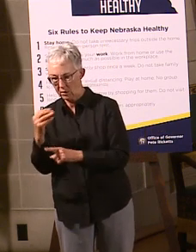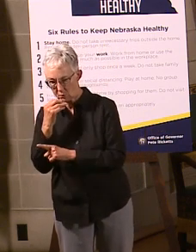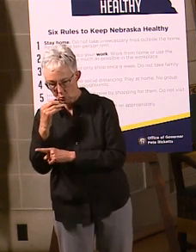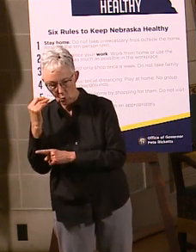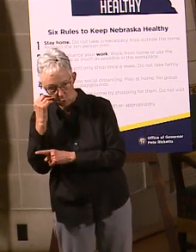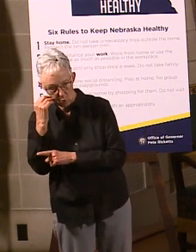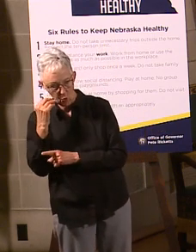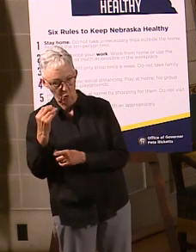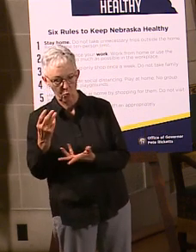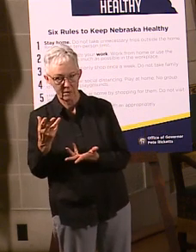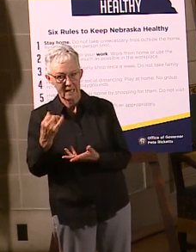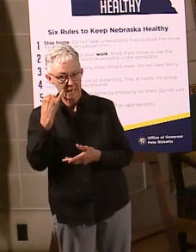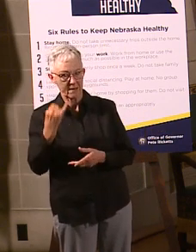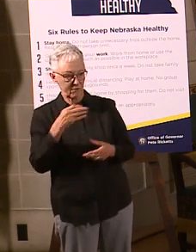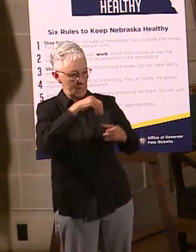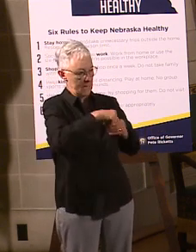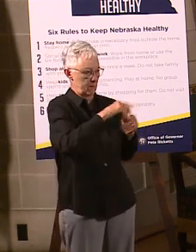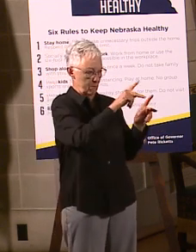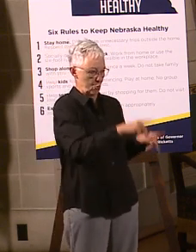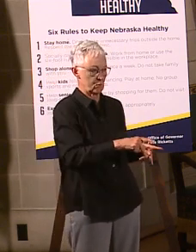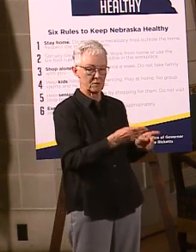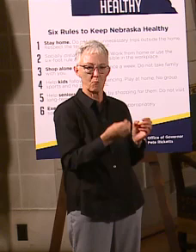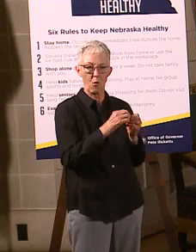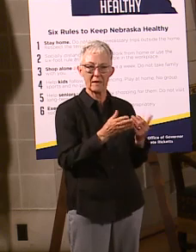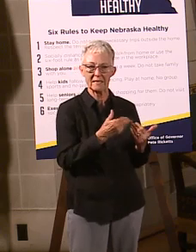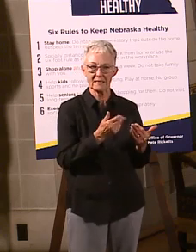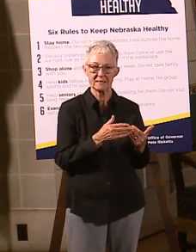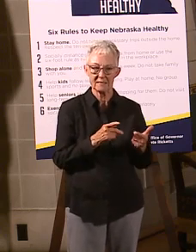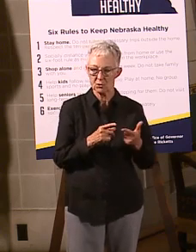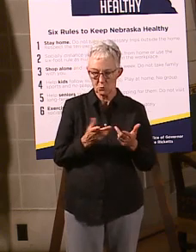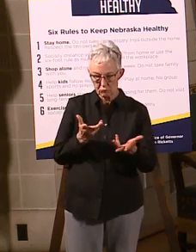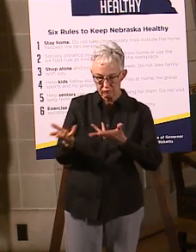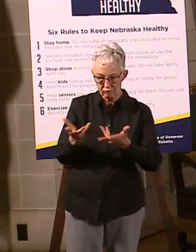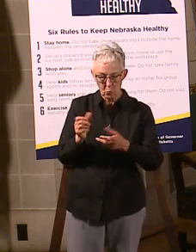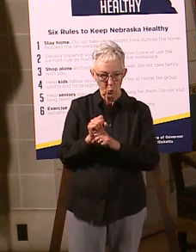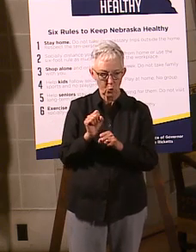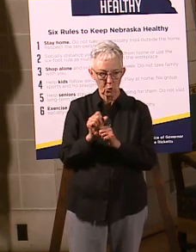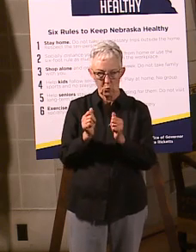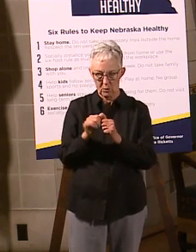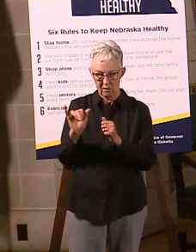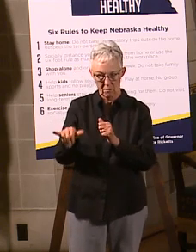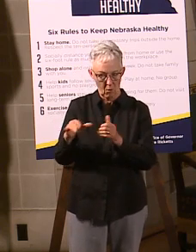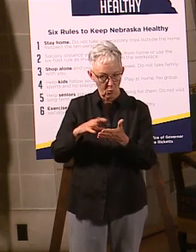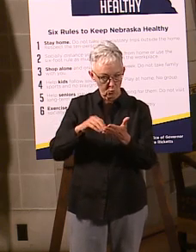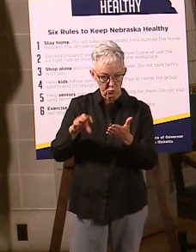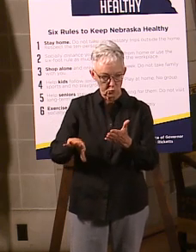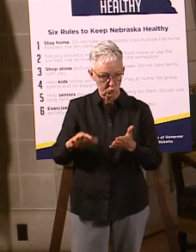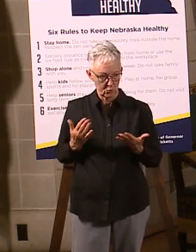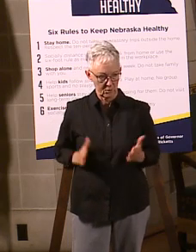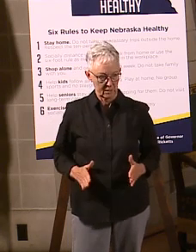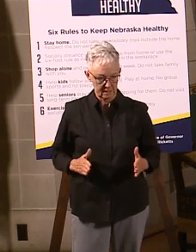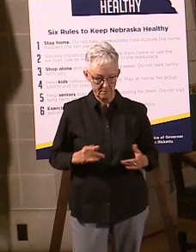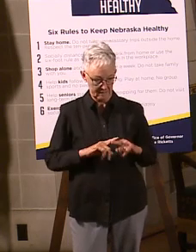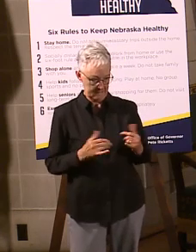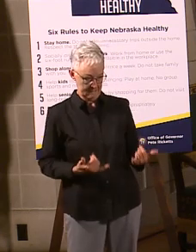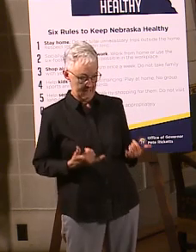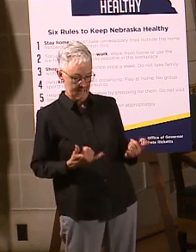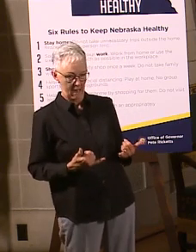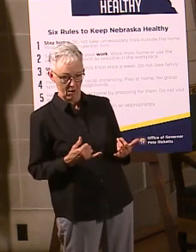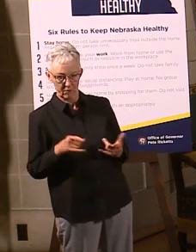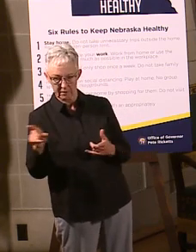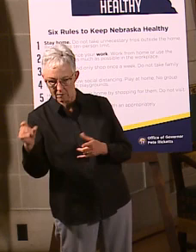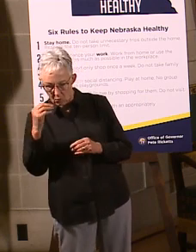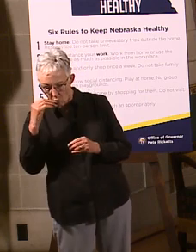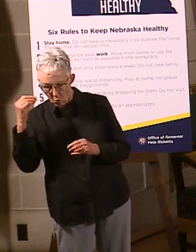presence are, I would say, easier to address those types of challenges. And so, we've really tried to work with our various partners, our disability